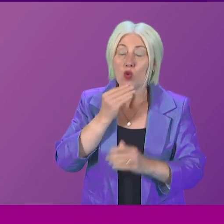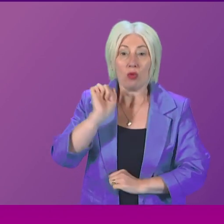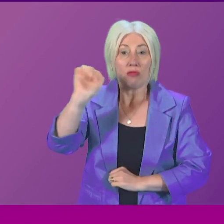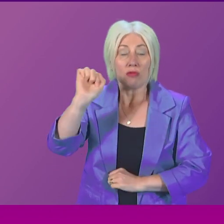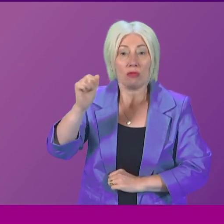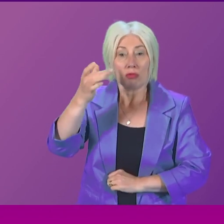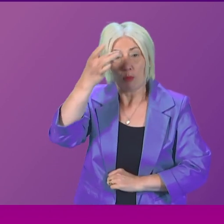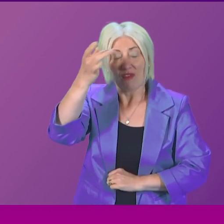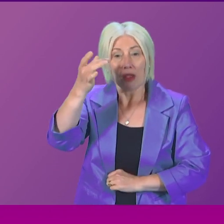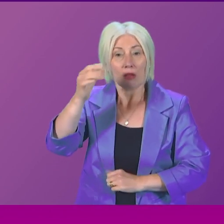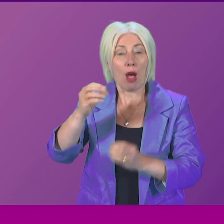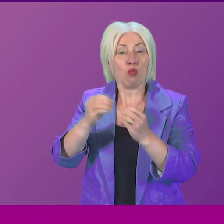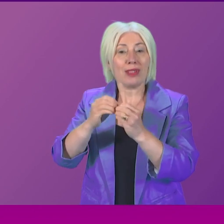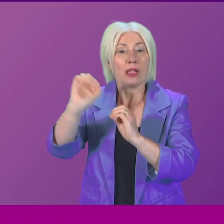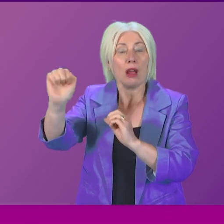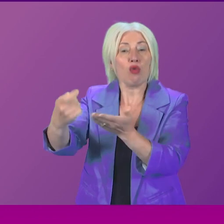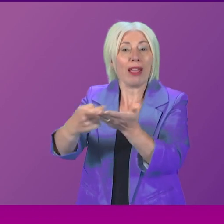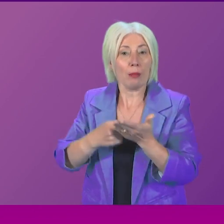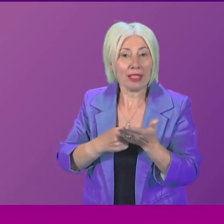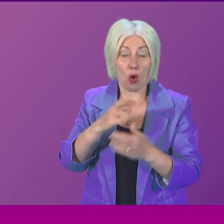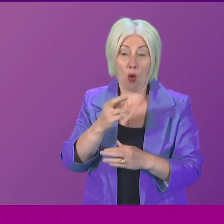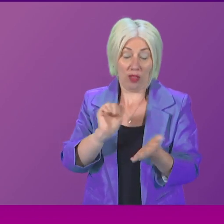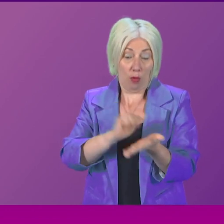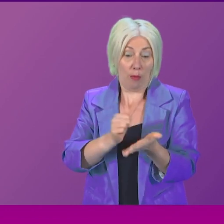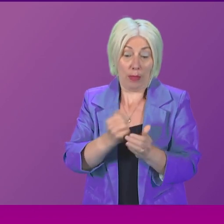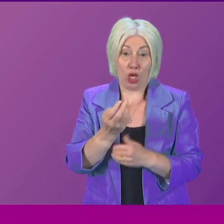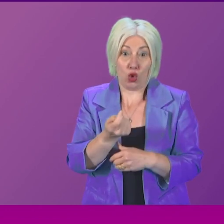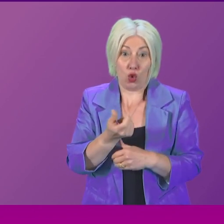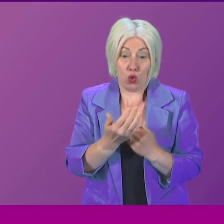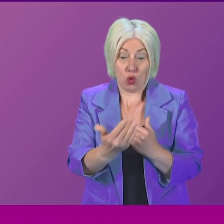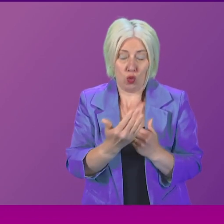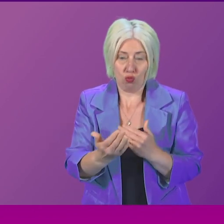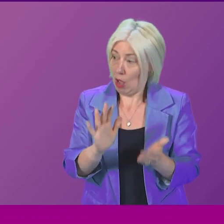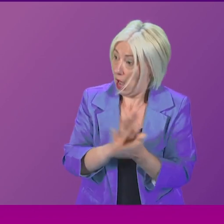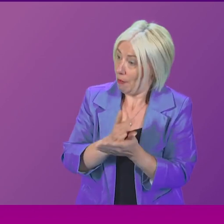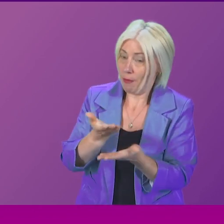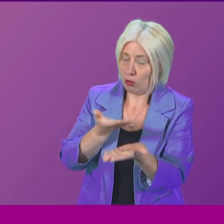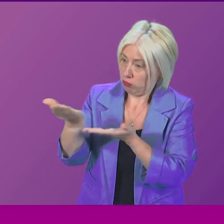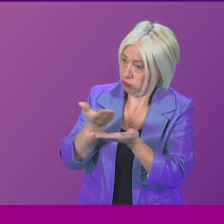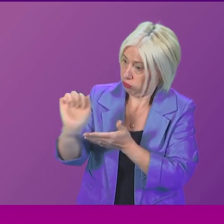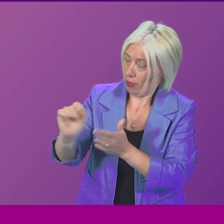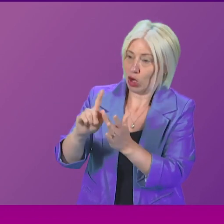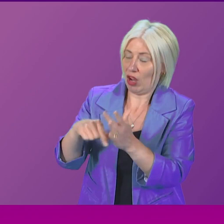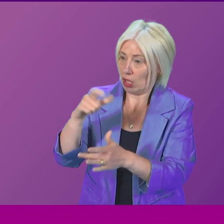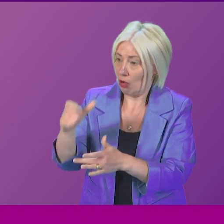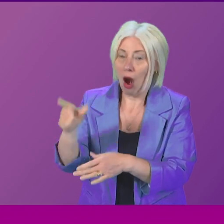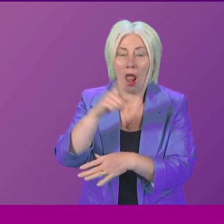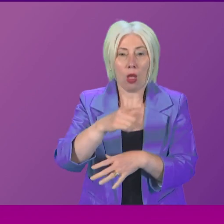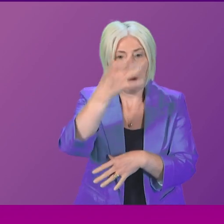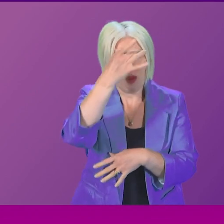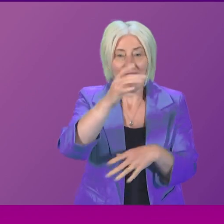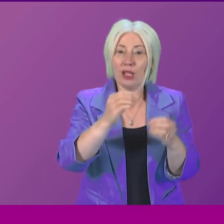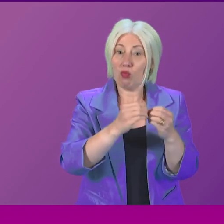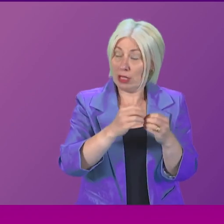Britton's recommendations and hope to publish that shortly. And I'm happy to communicate with both Jackson Carlow and, of course, with Professor Britton